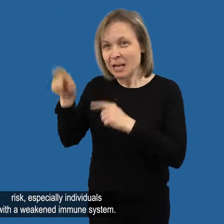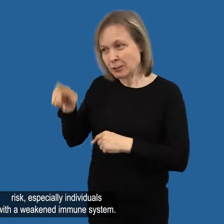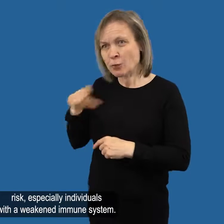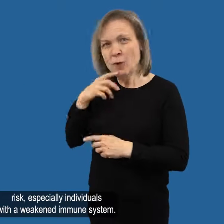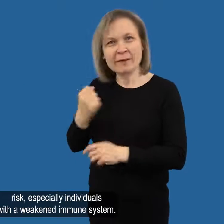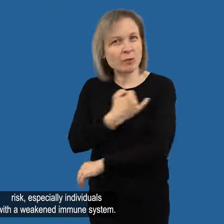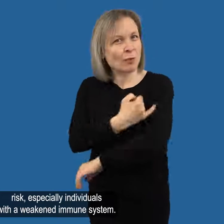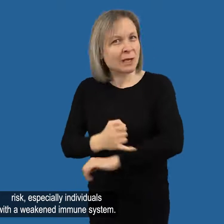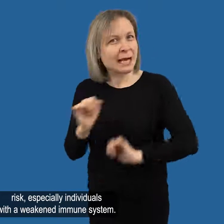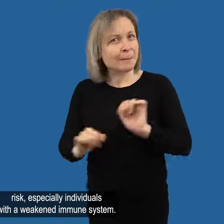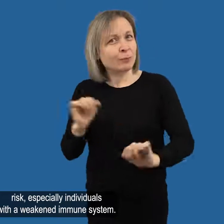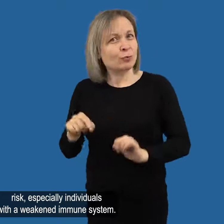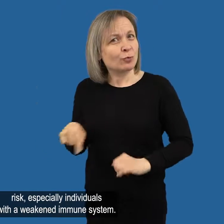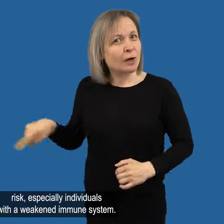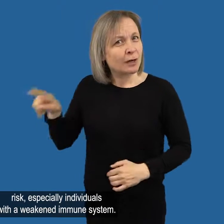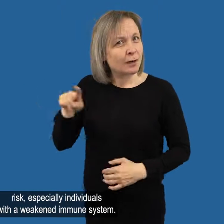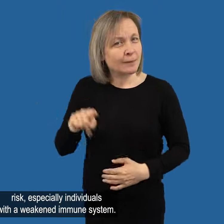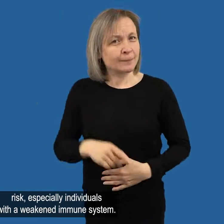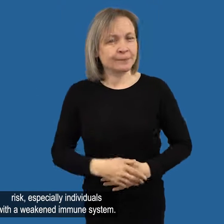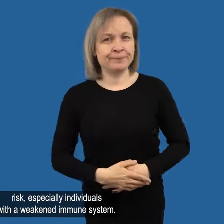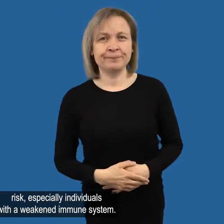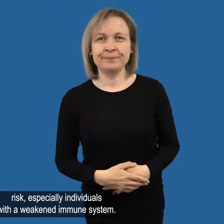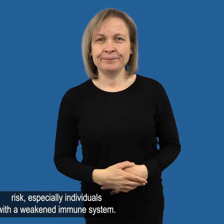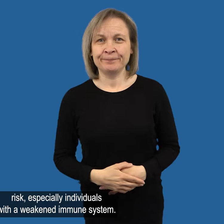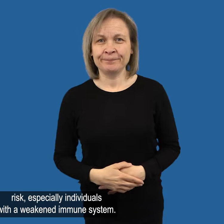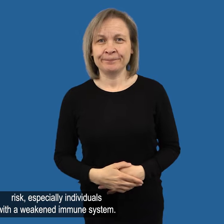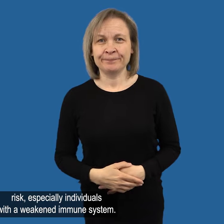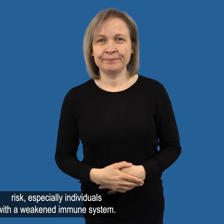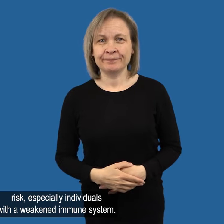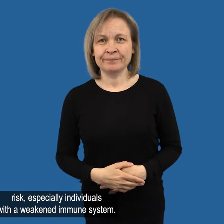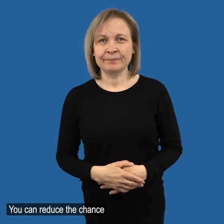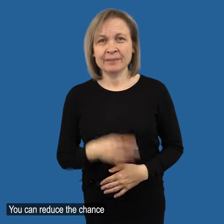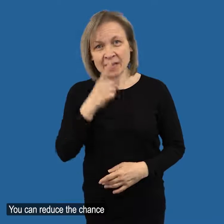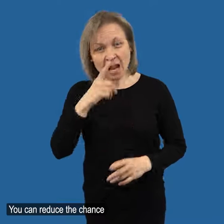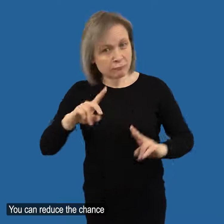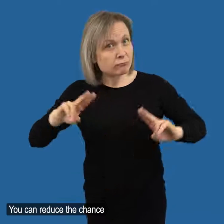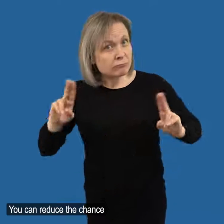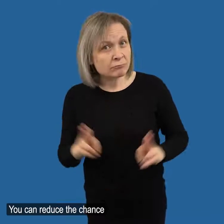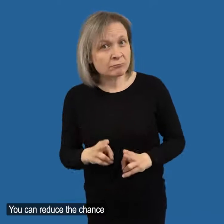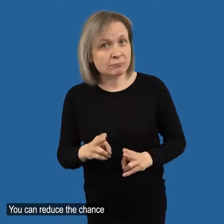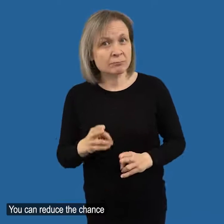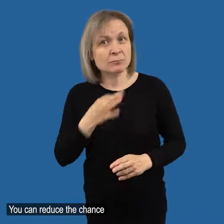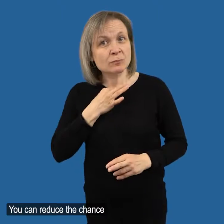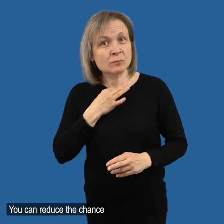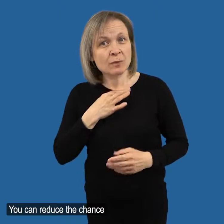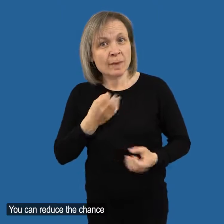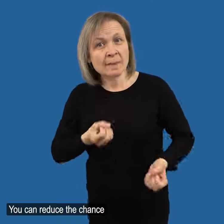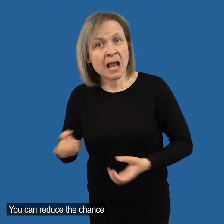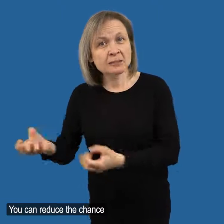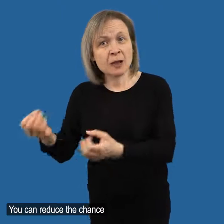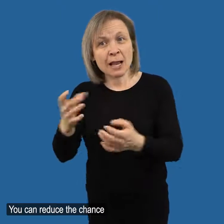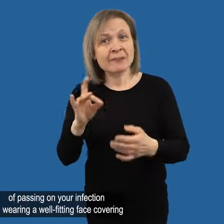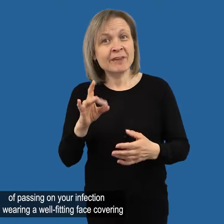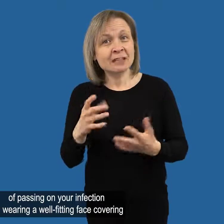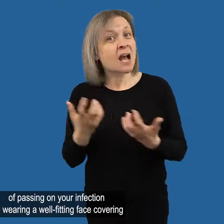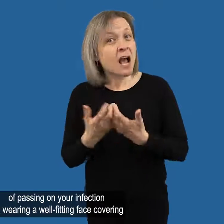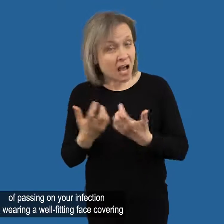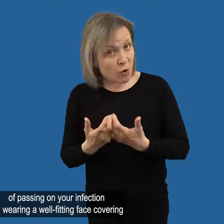risk, especially individuals with a weakened immune system You can reduce the chance of passing on your infection